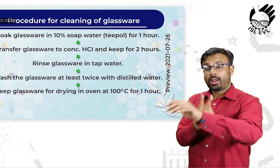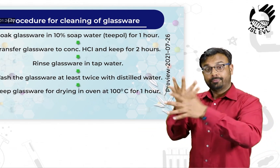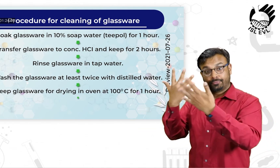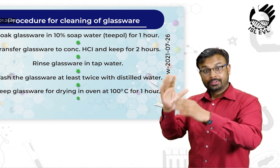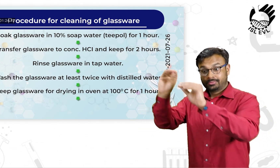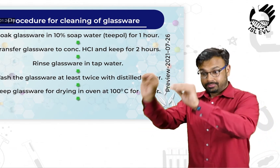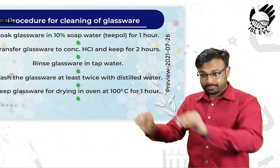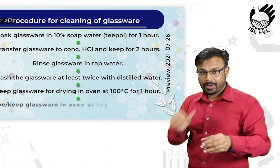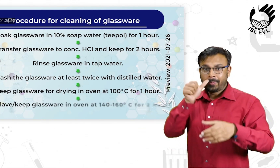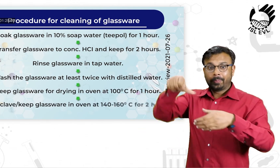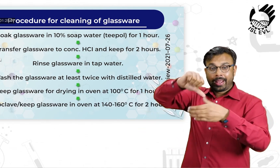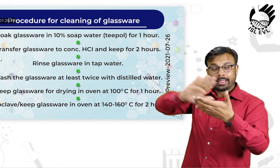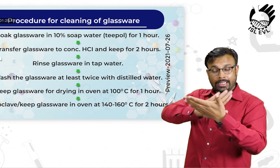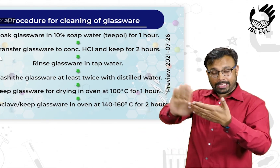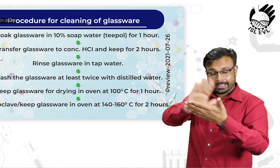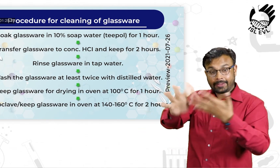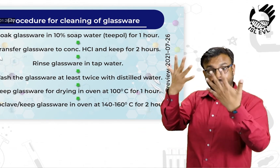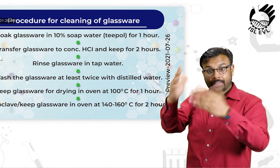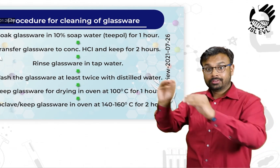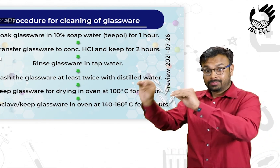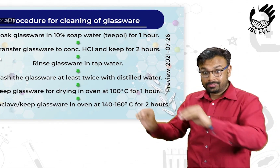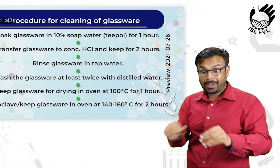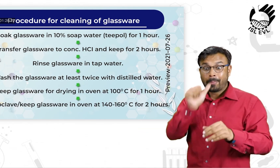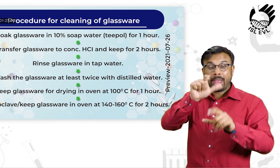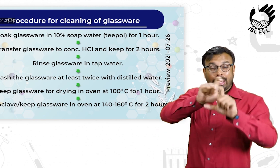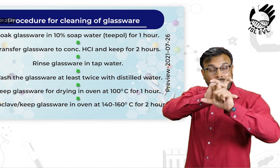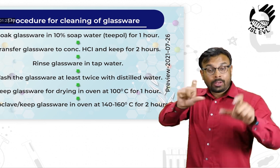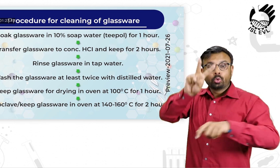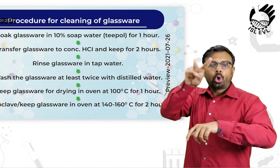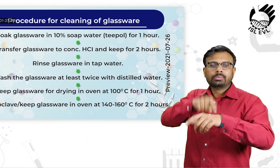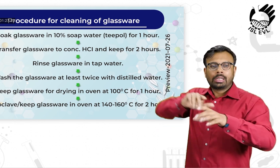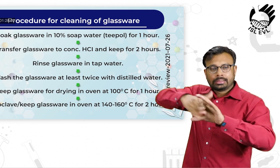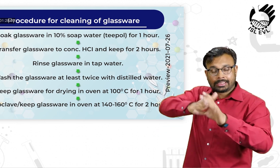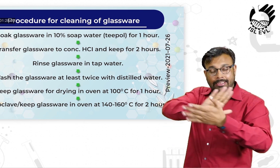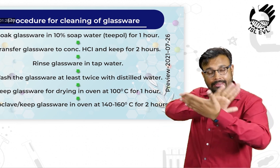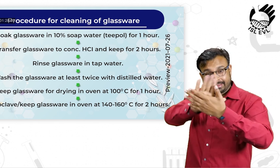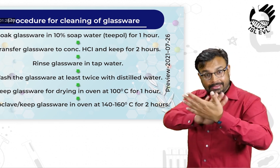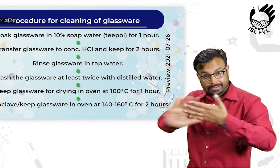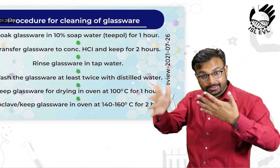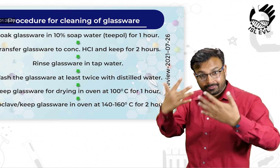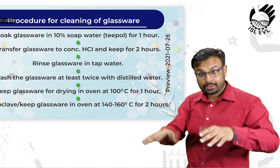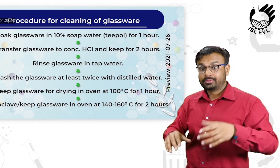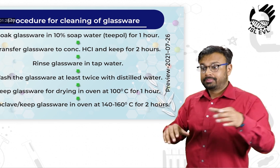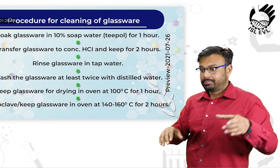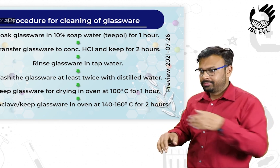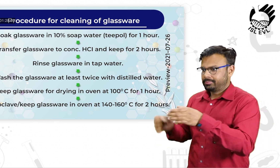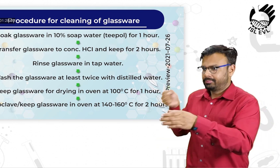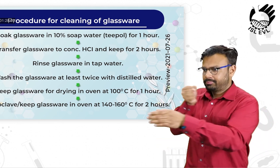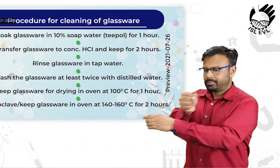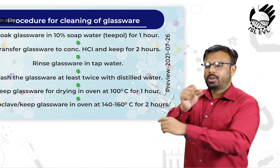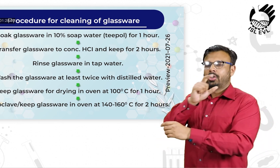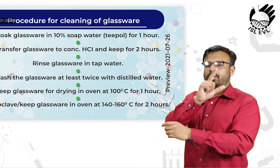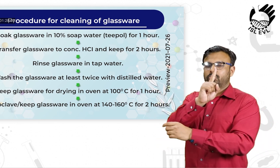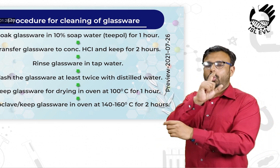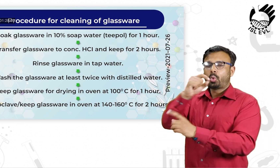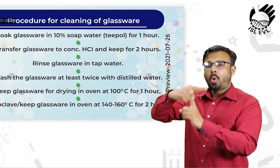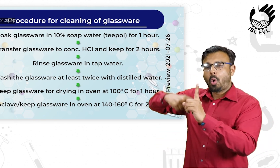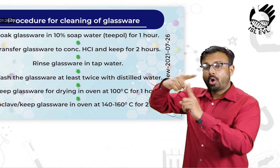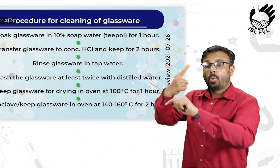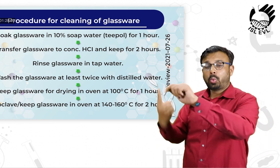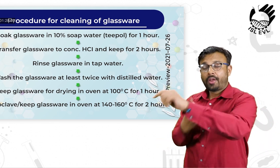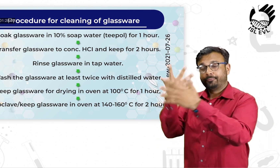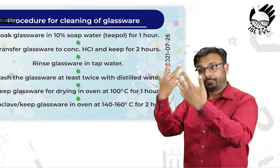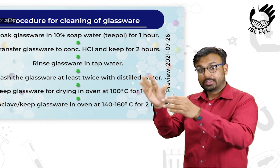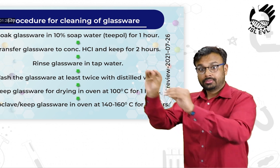glassware in tap water. Wash the glassware with distilled water. Keep glassware for drying in oven. Autoclave